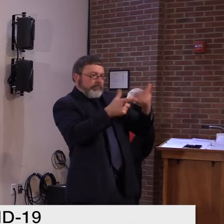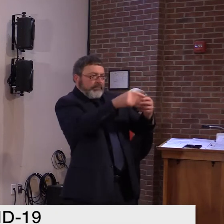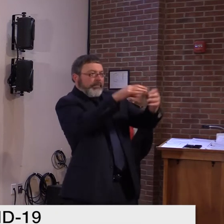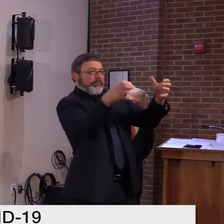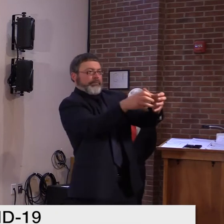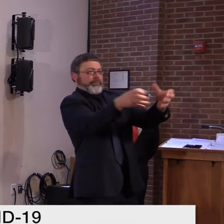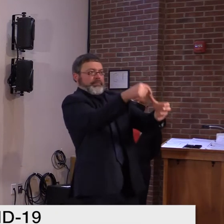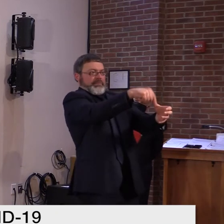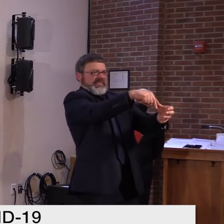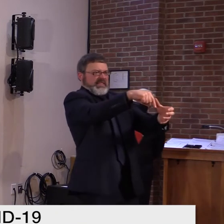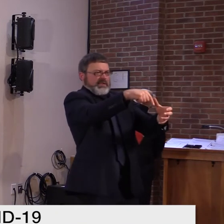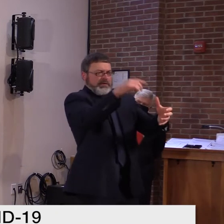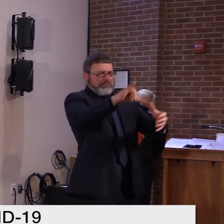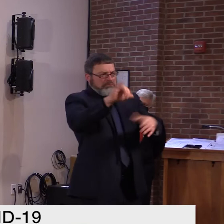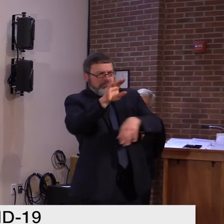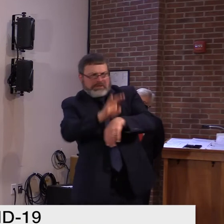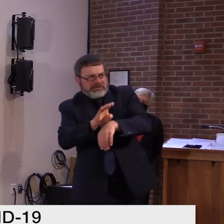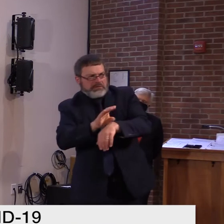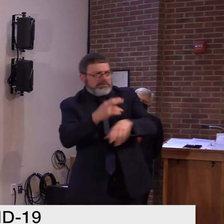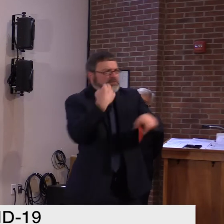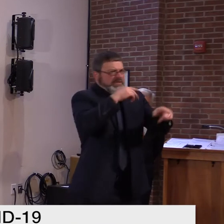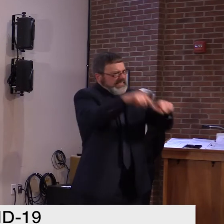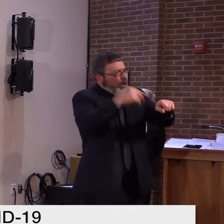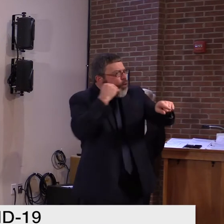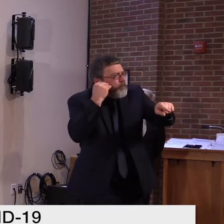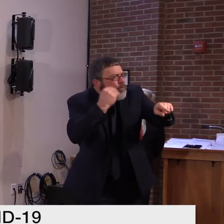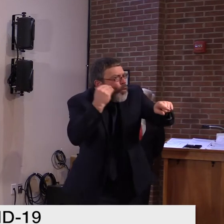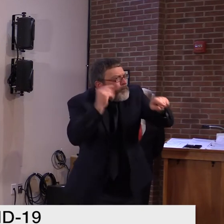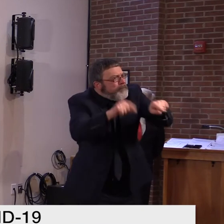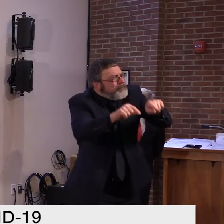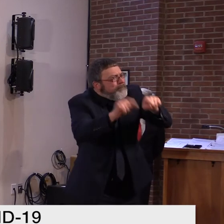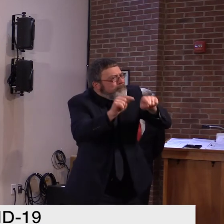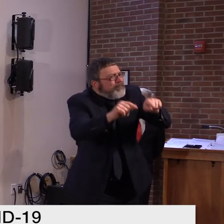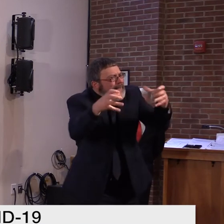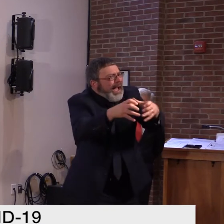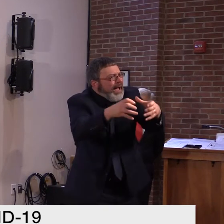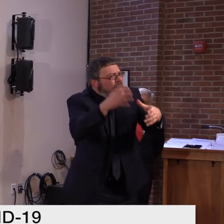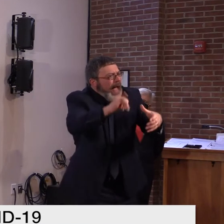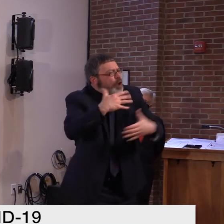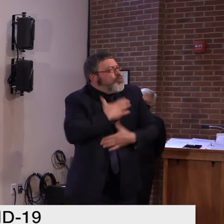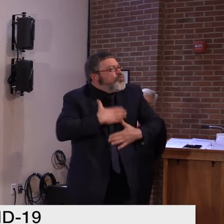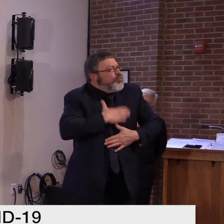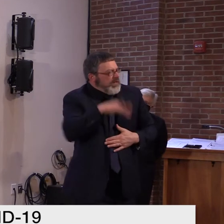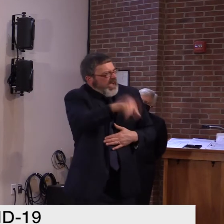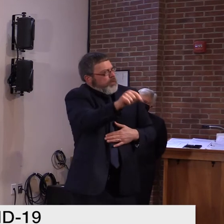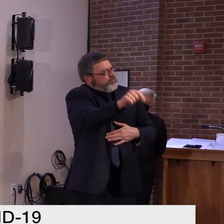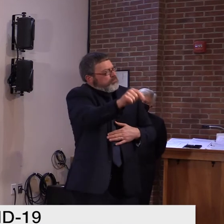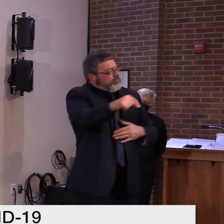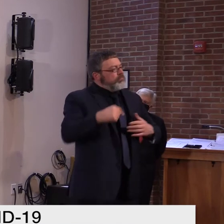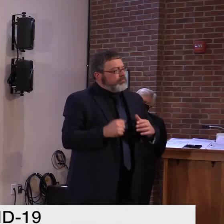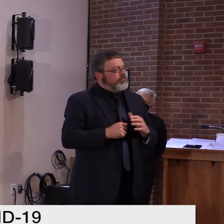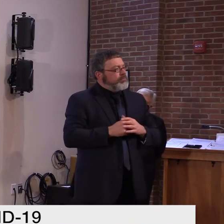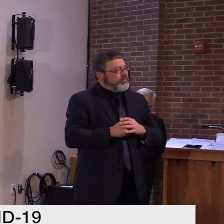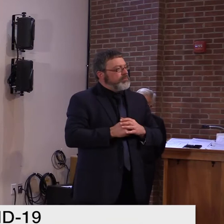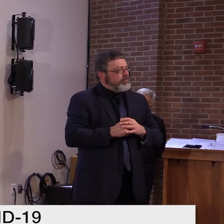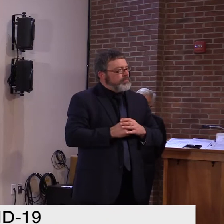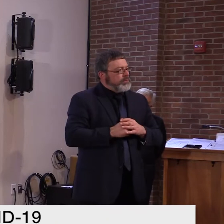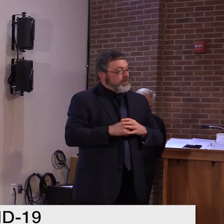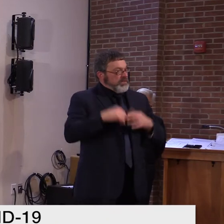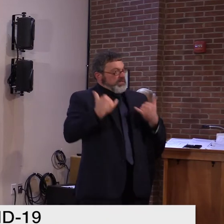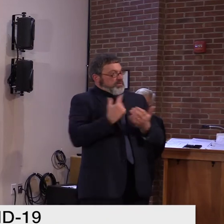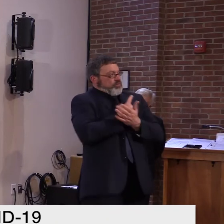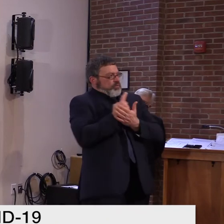restrict in those areas and trying to to be strategic in the way we do it. It's more surgical in some respects.